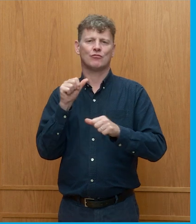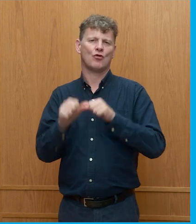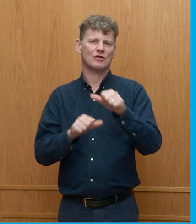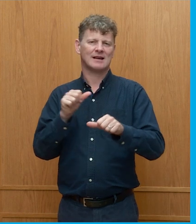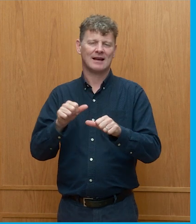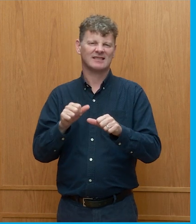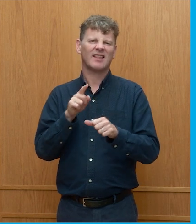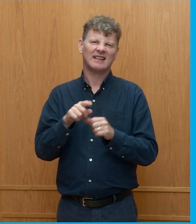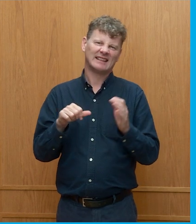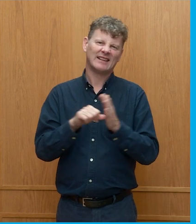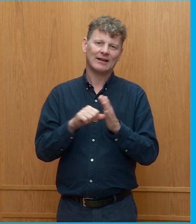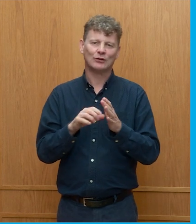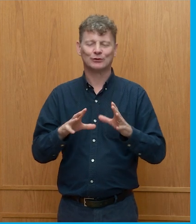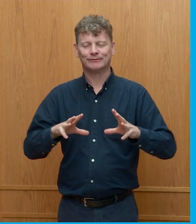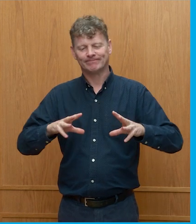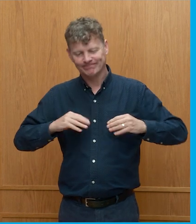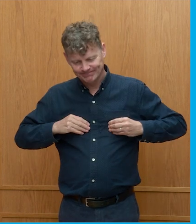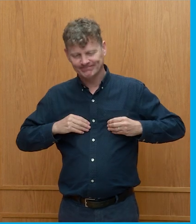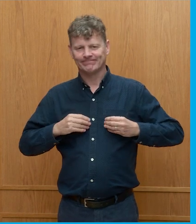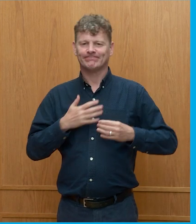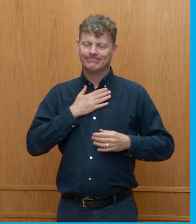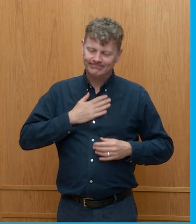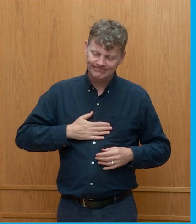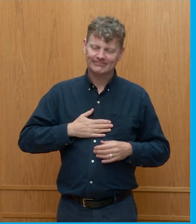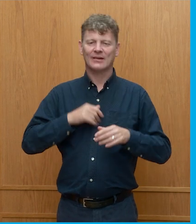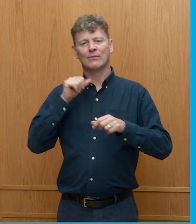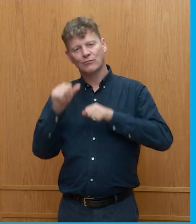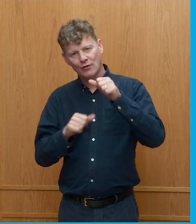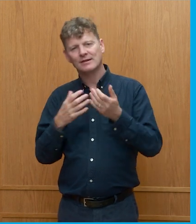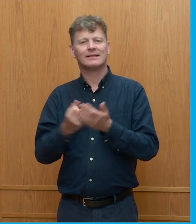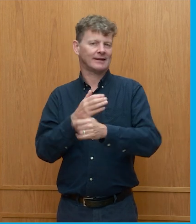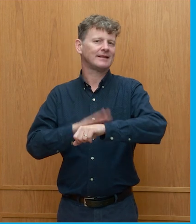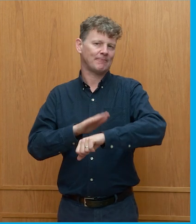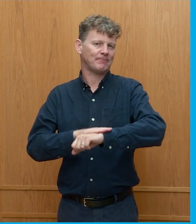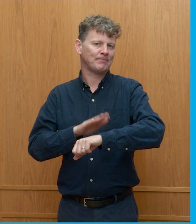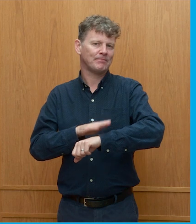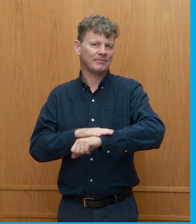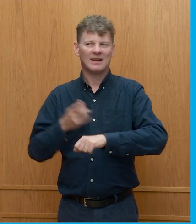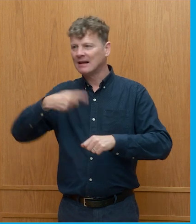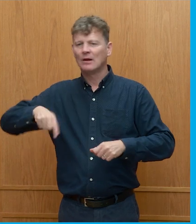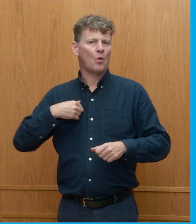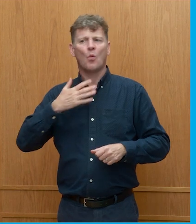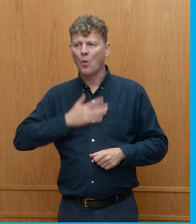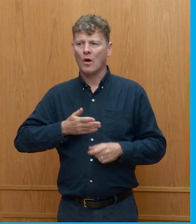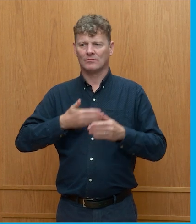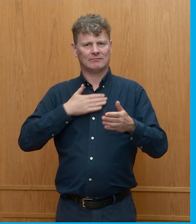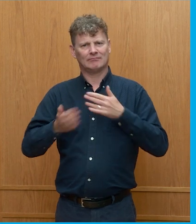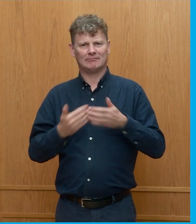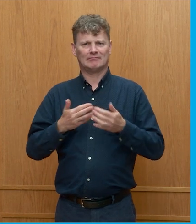difficult thing to pull back and recognise and work with because that temptation is to deal with it instantly.